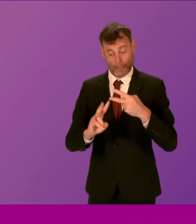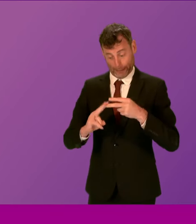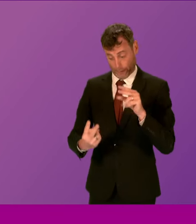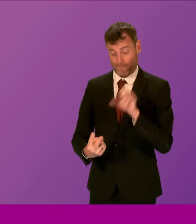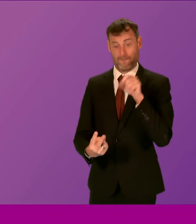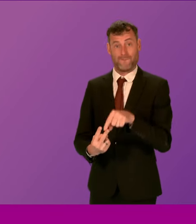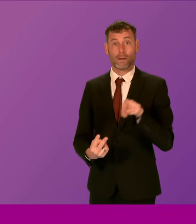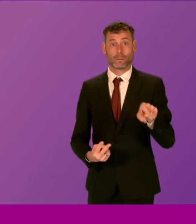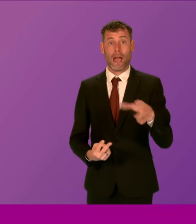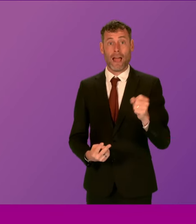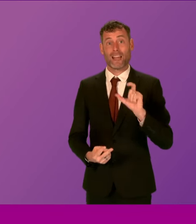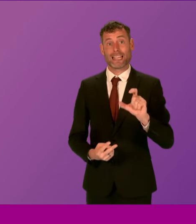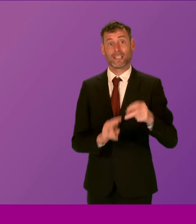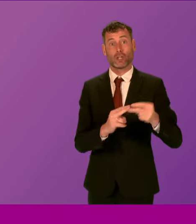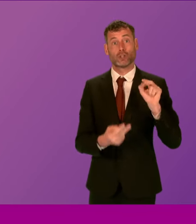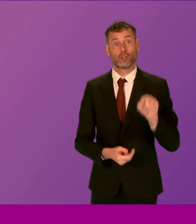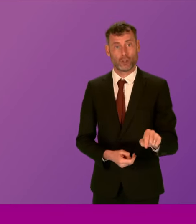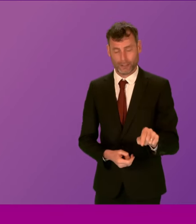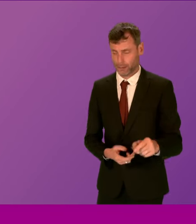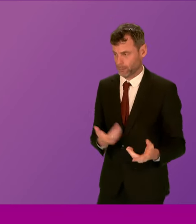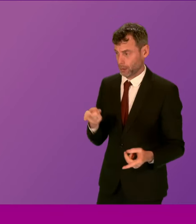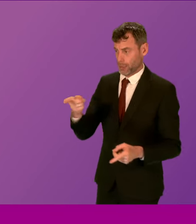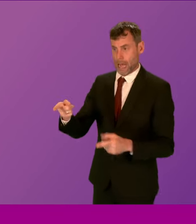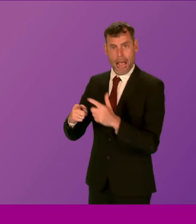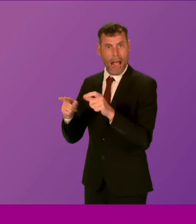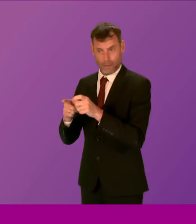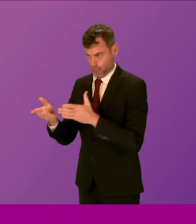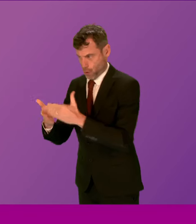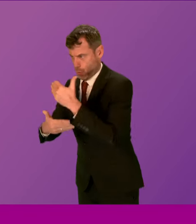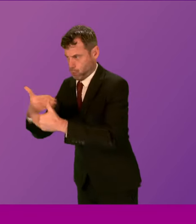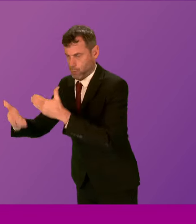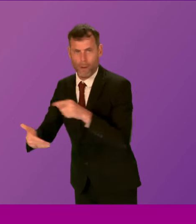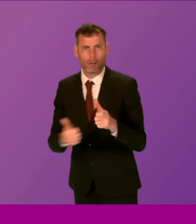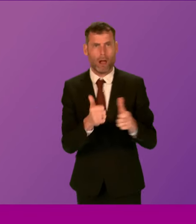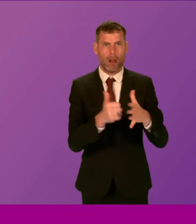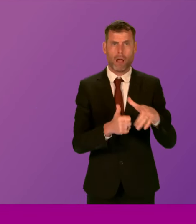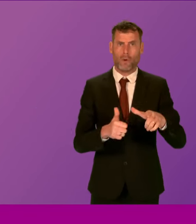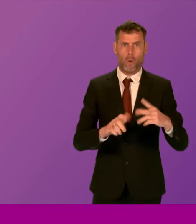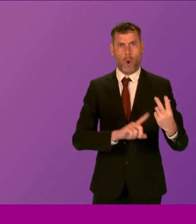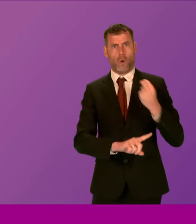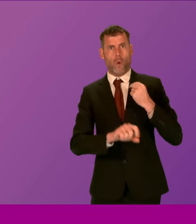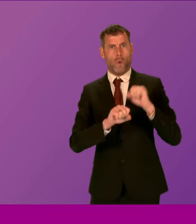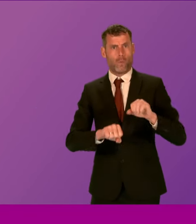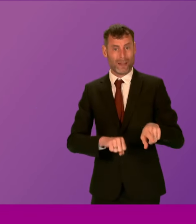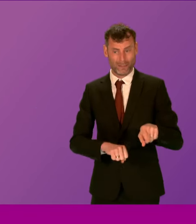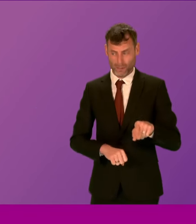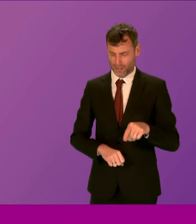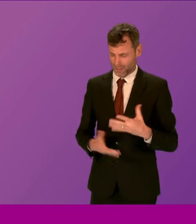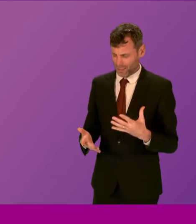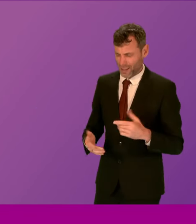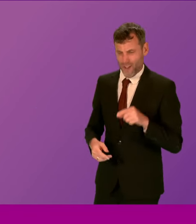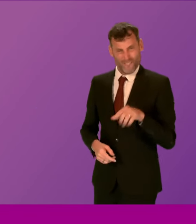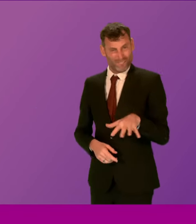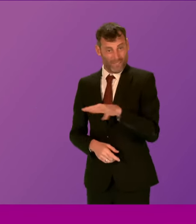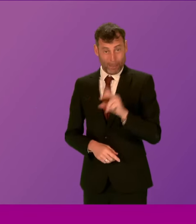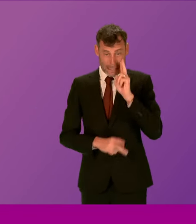in Glasgow, meaning far longer waits and recovery times. Presiding officer, when cancer rips through your family and you know it's coming for